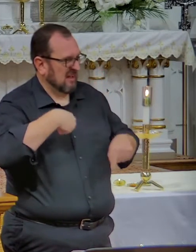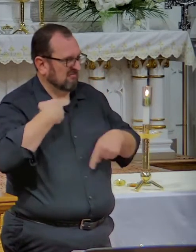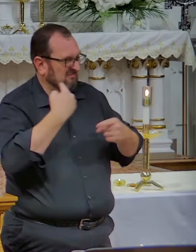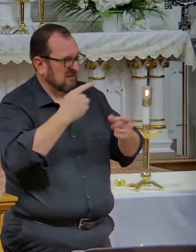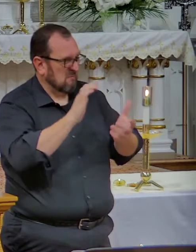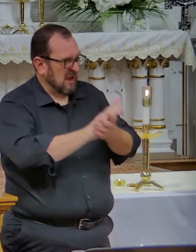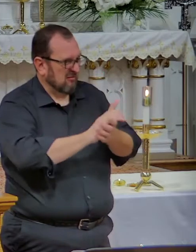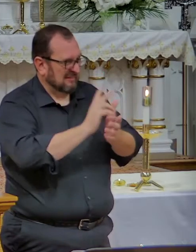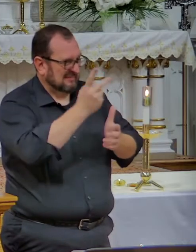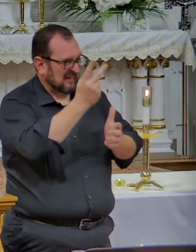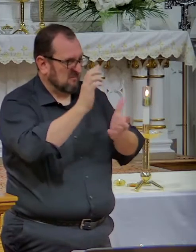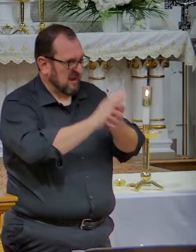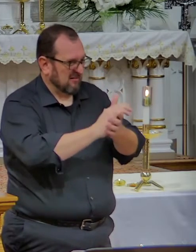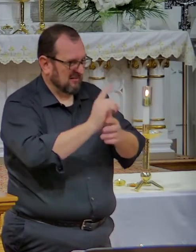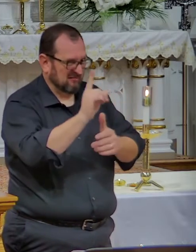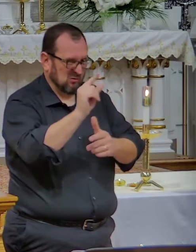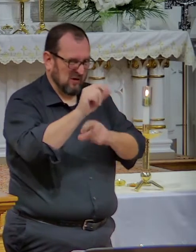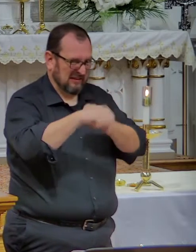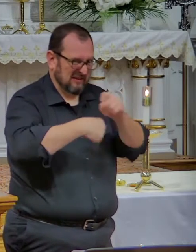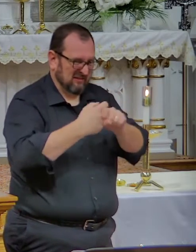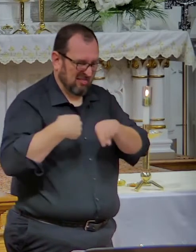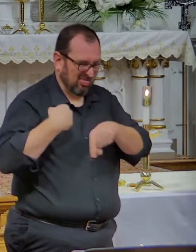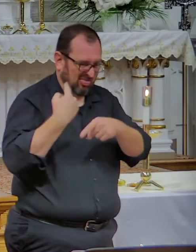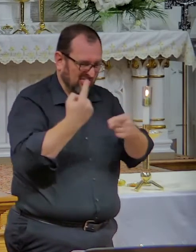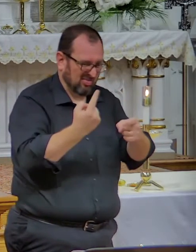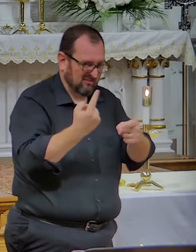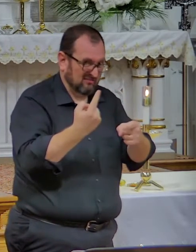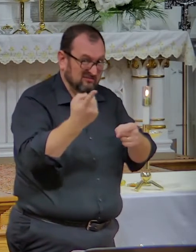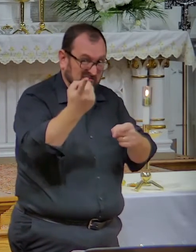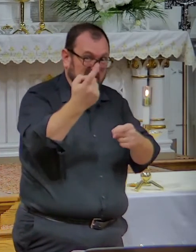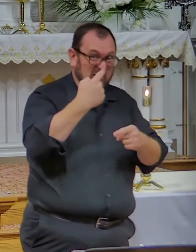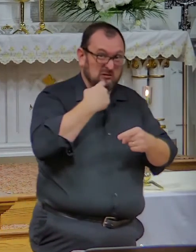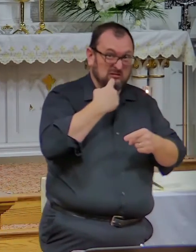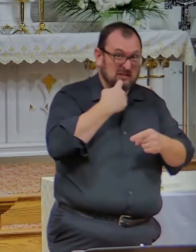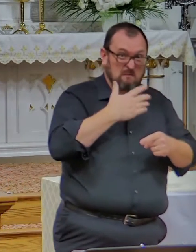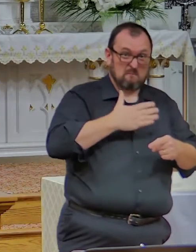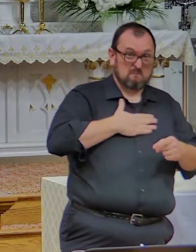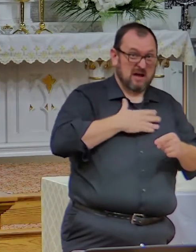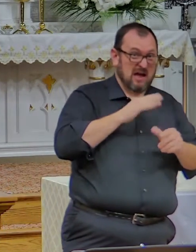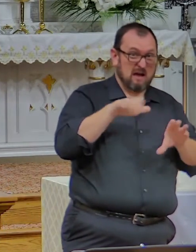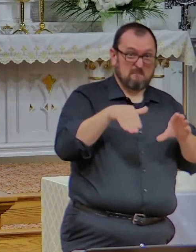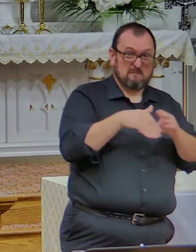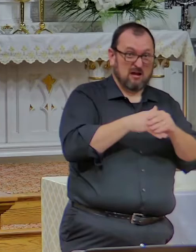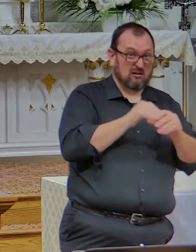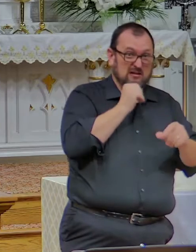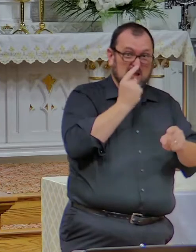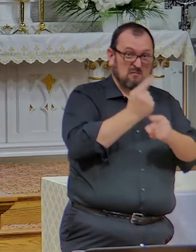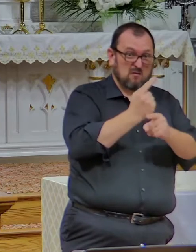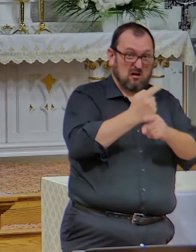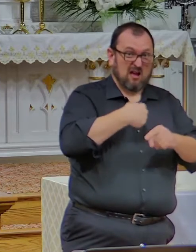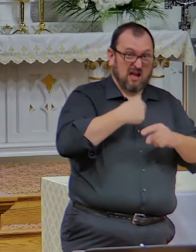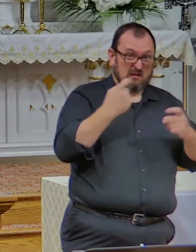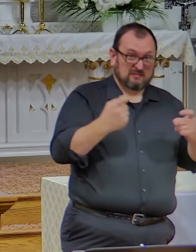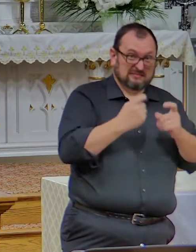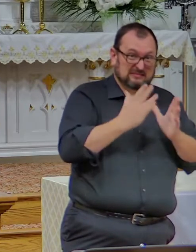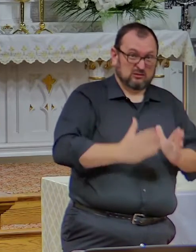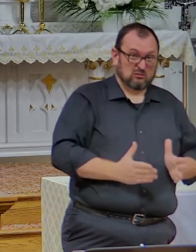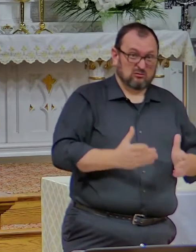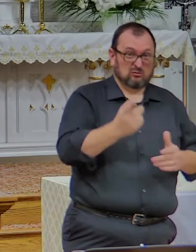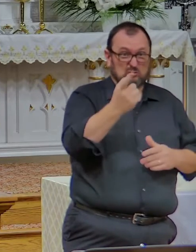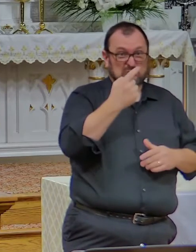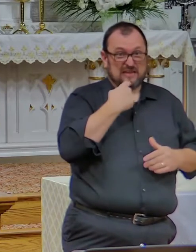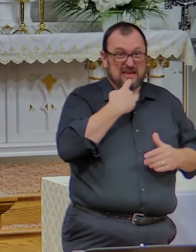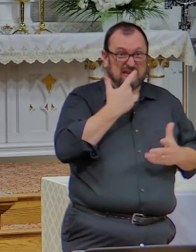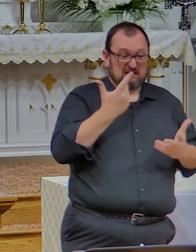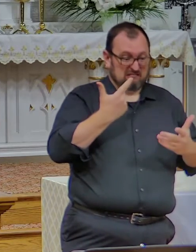You told me I'm living in an invalid marriage. You told me I was living in sin. You said,